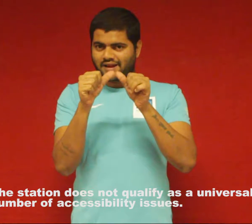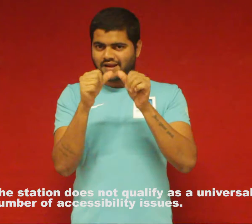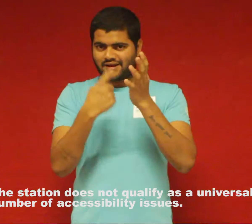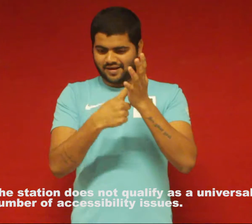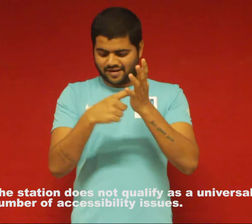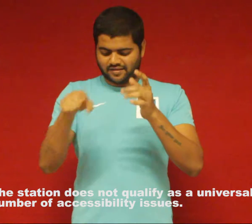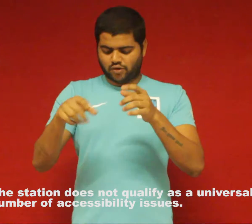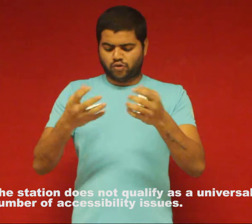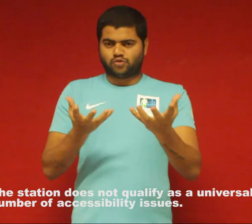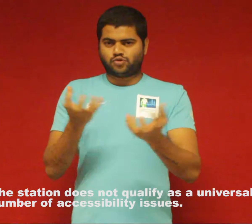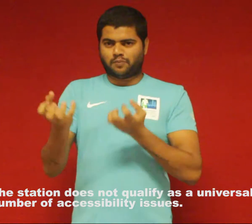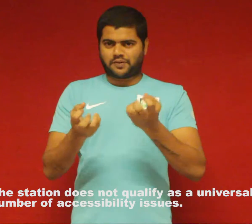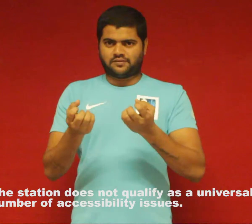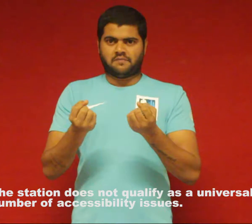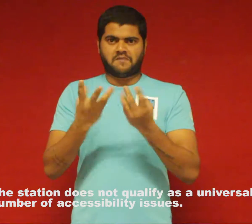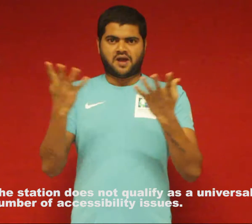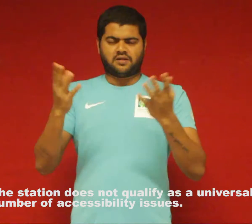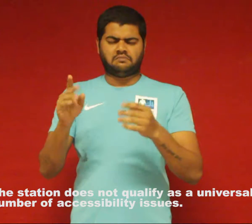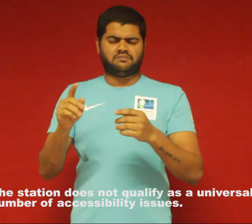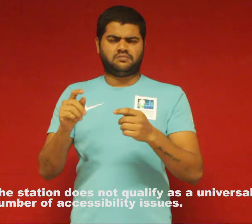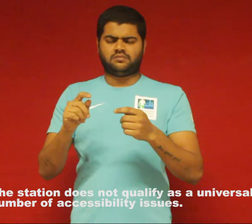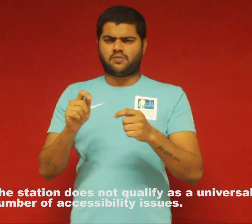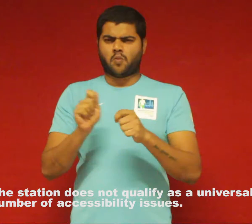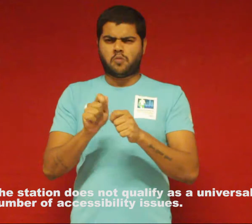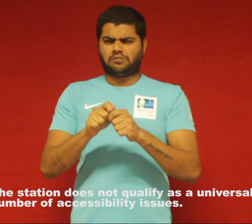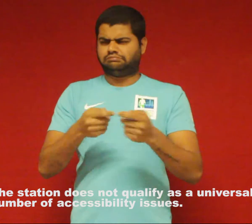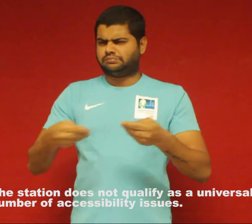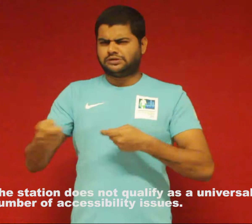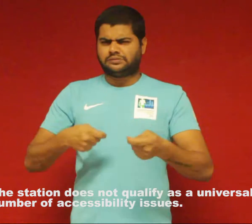universal design as it has a number of accessibility issues.